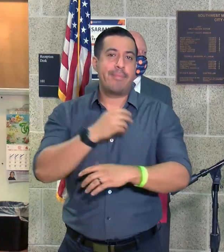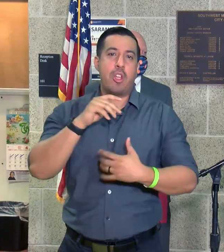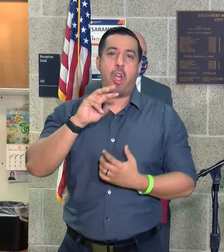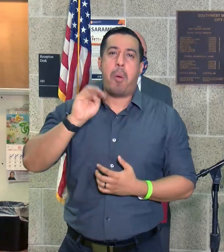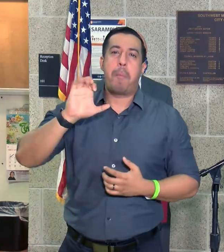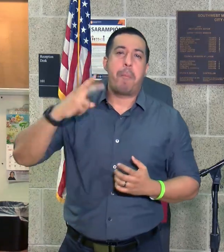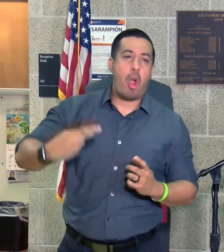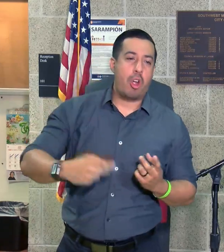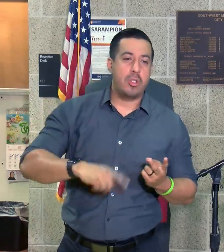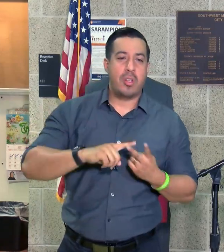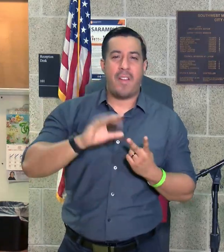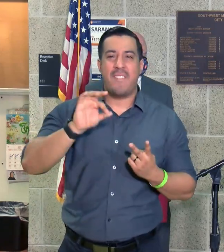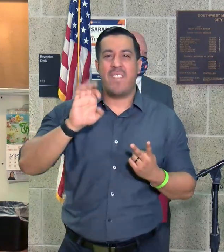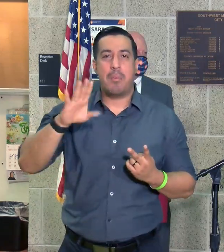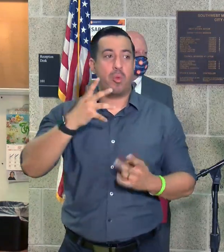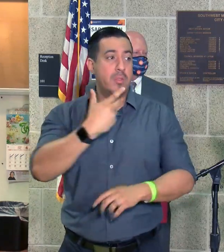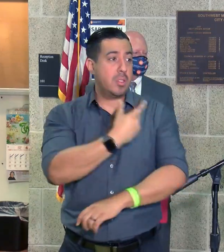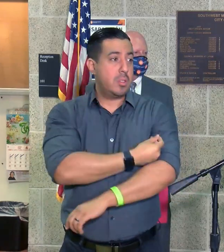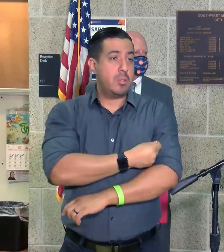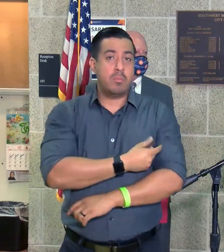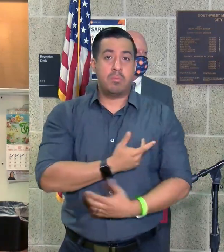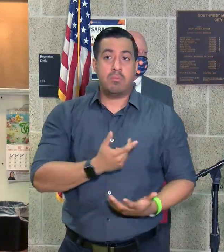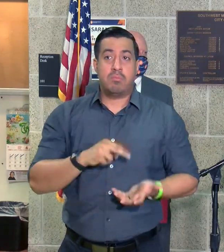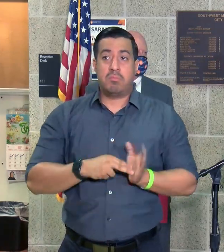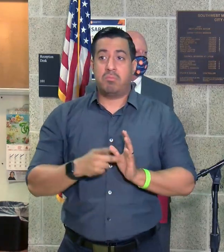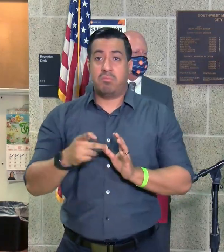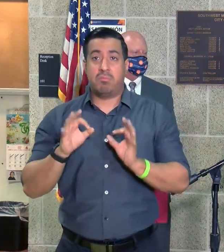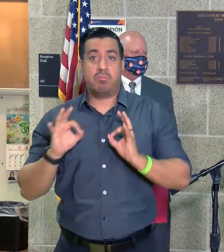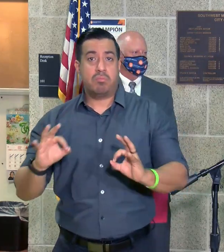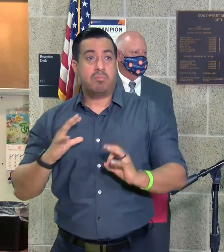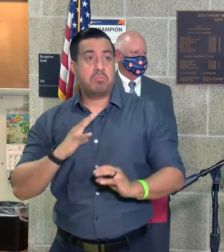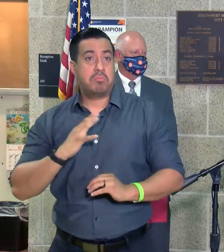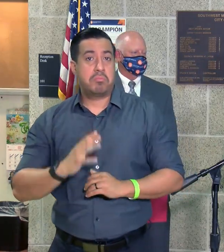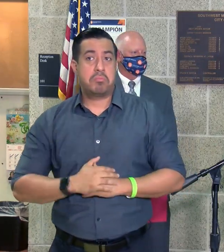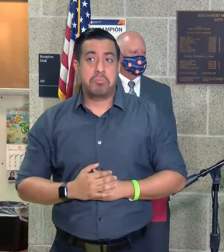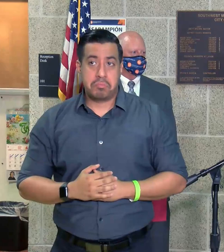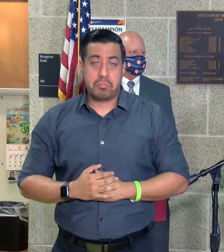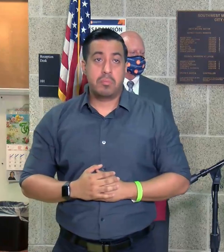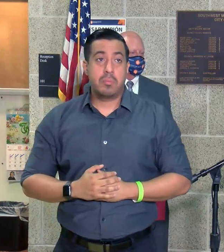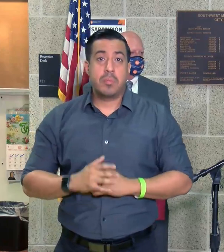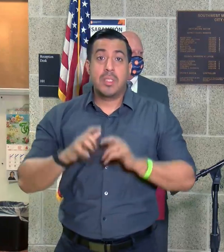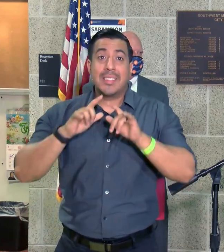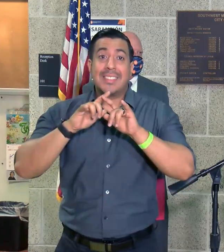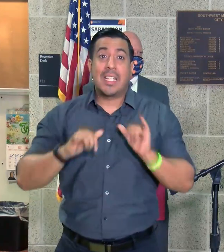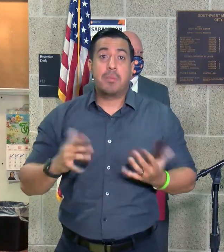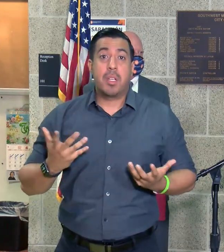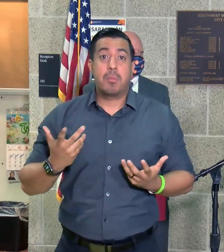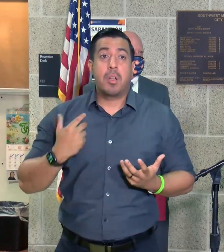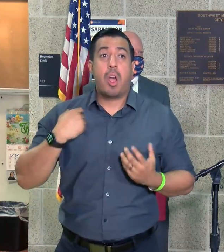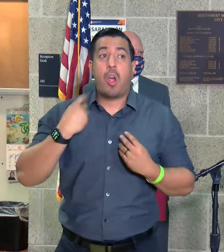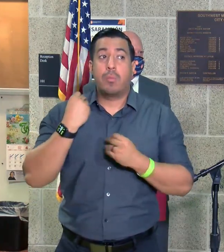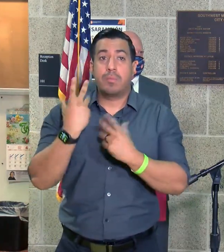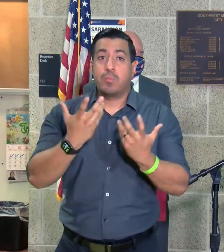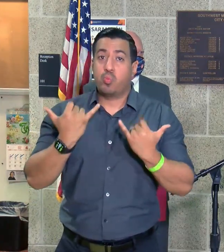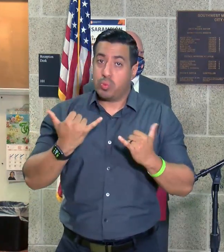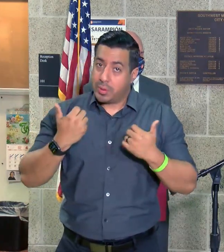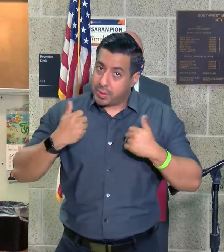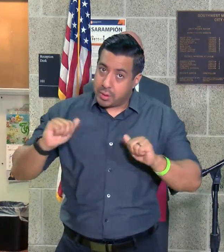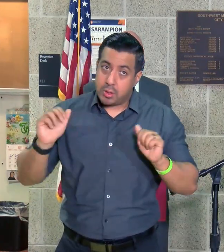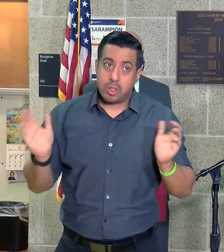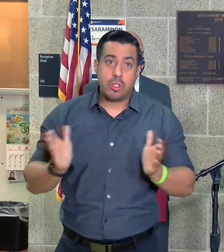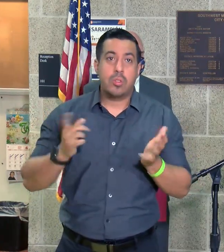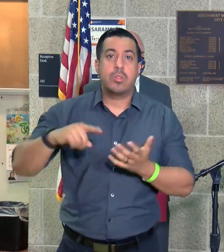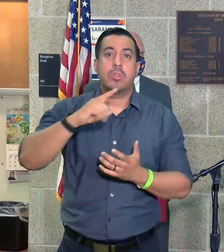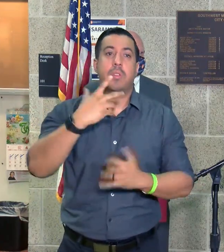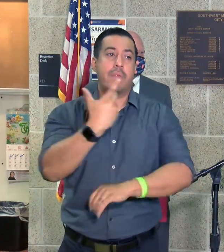or in February, then you are fine. And then at the same time, I still want to encourage people to